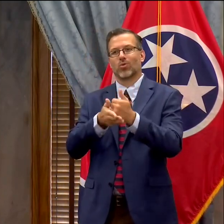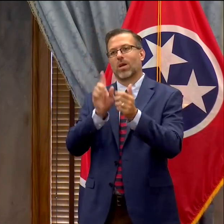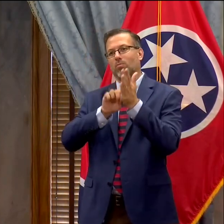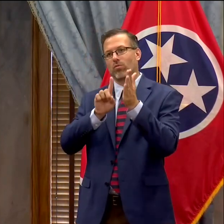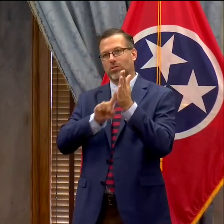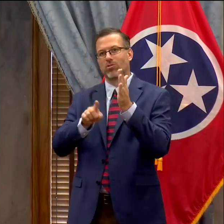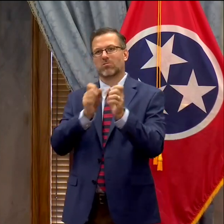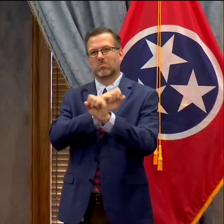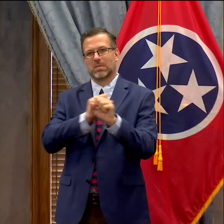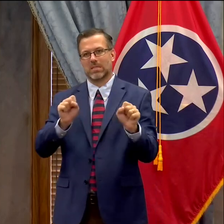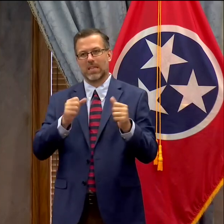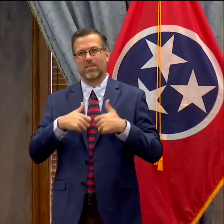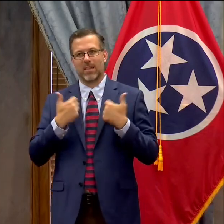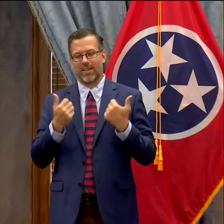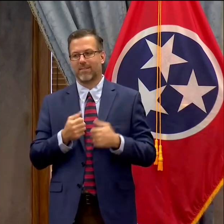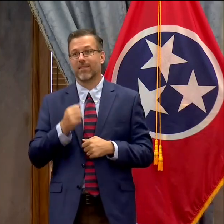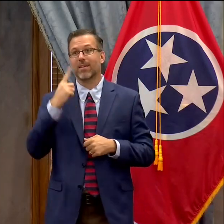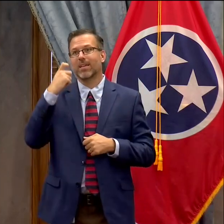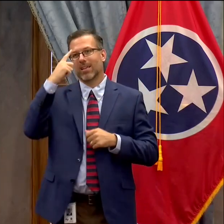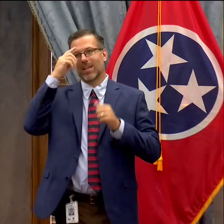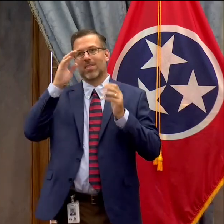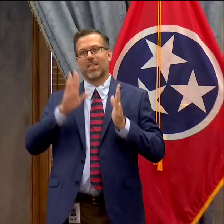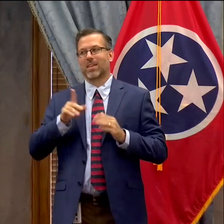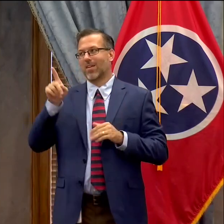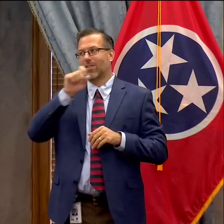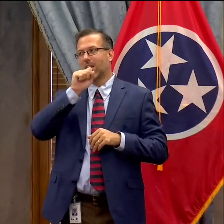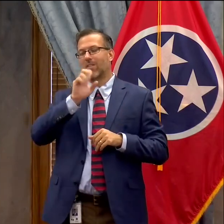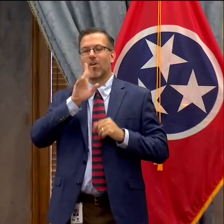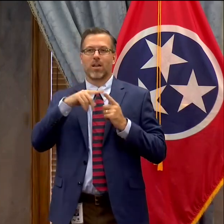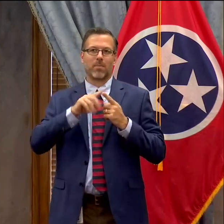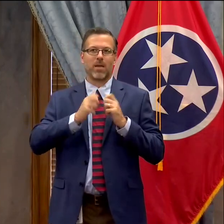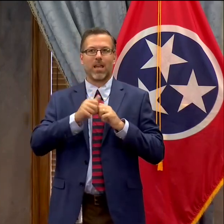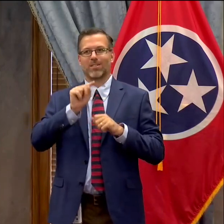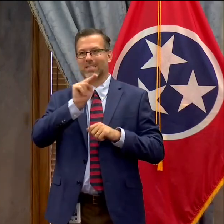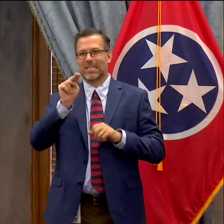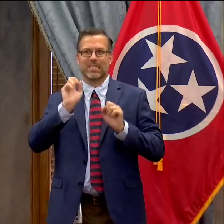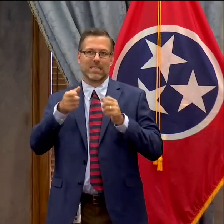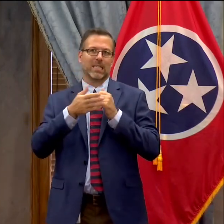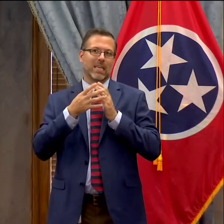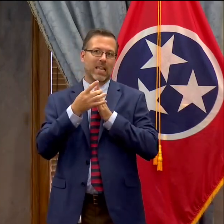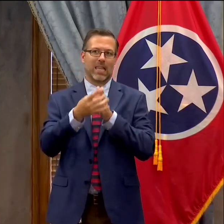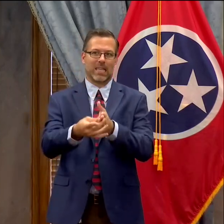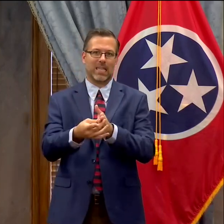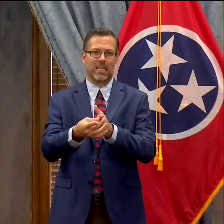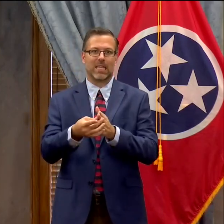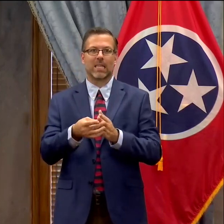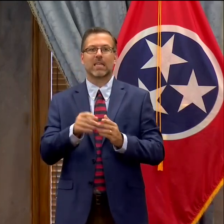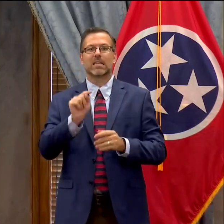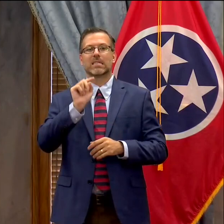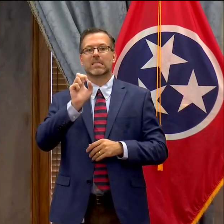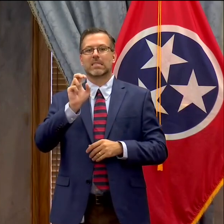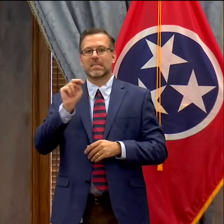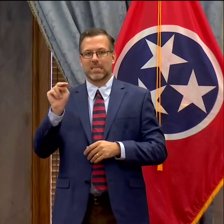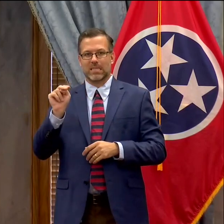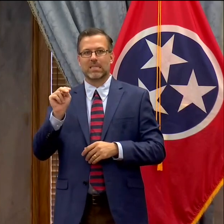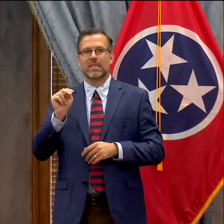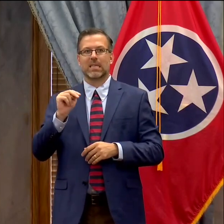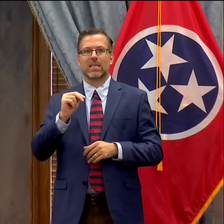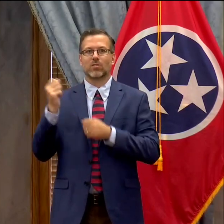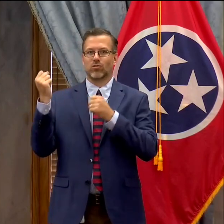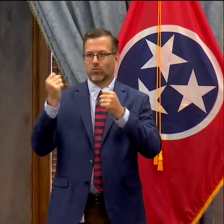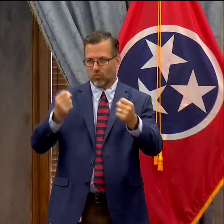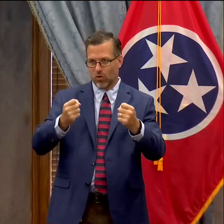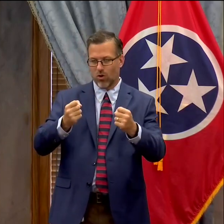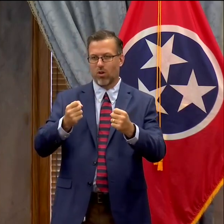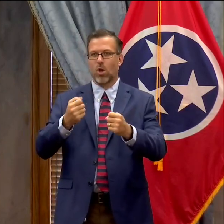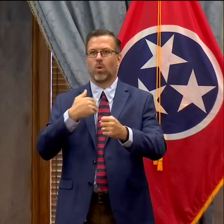lives the governor always loves talking about how Tennessee can lead the nation because the spirit of our people and the strength of our institutions like